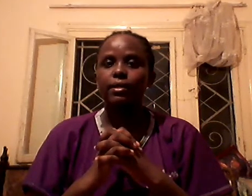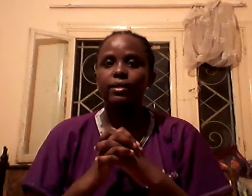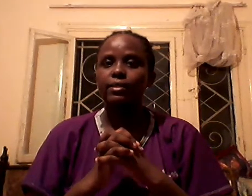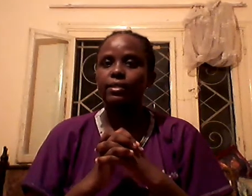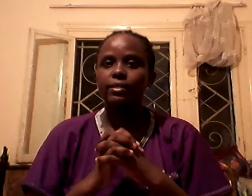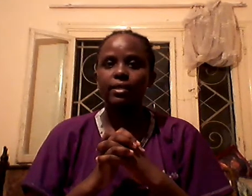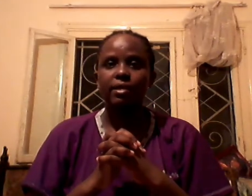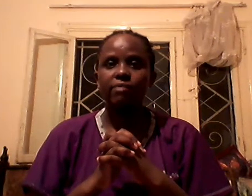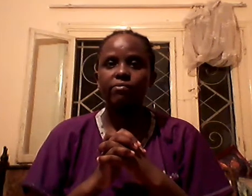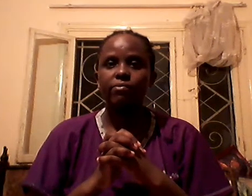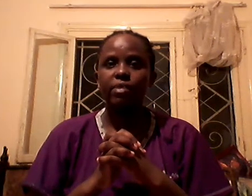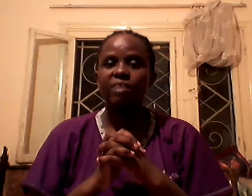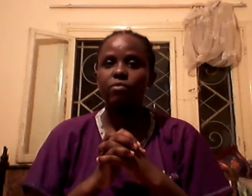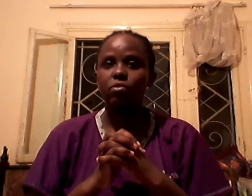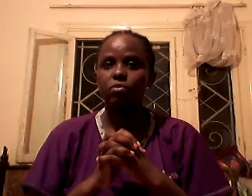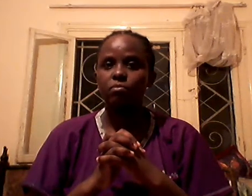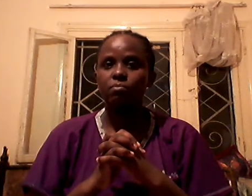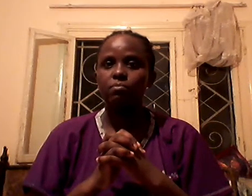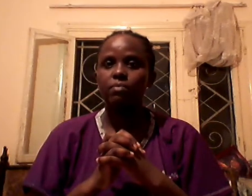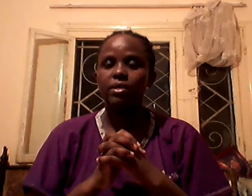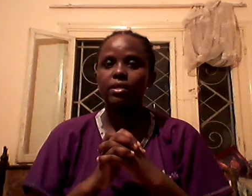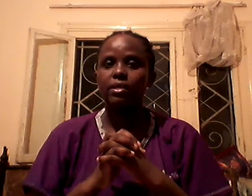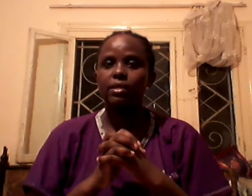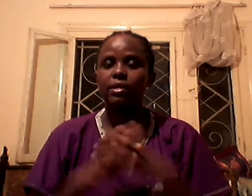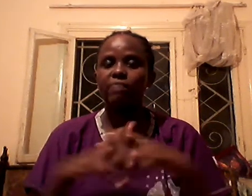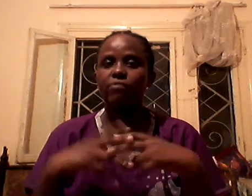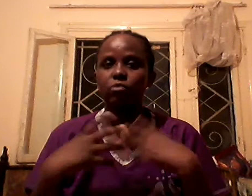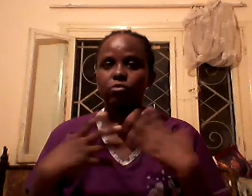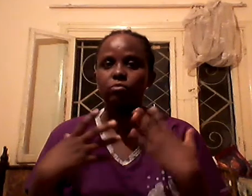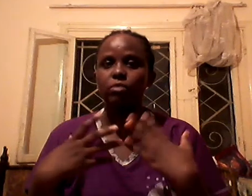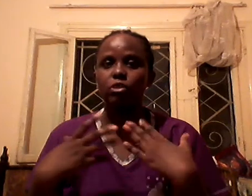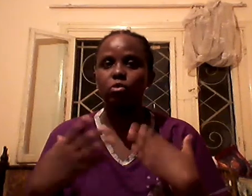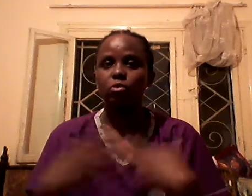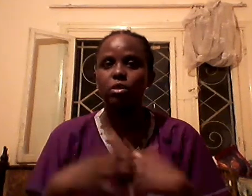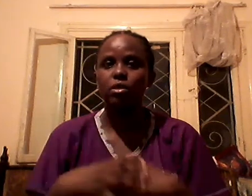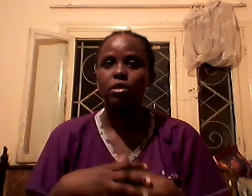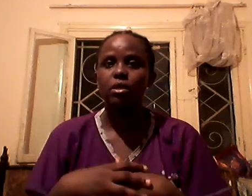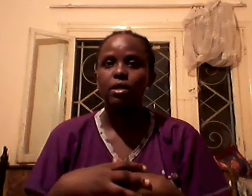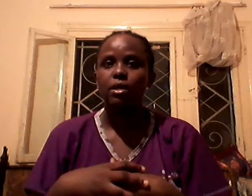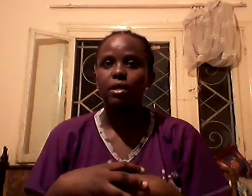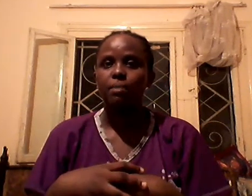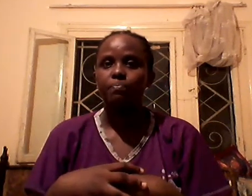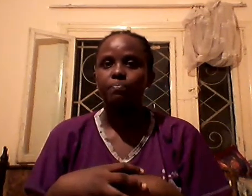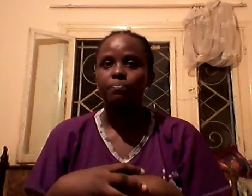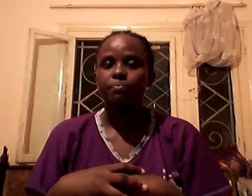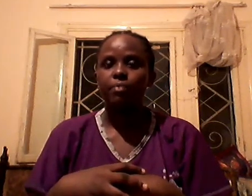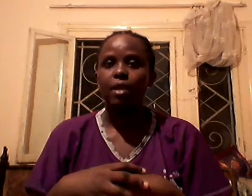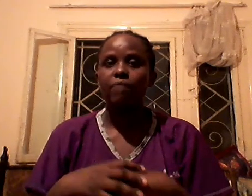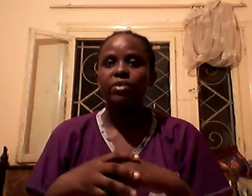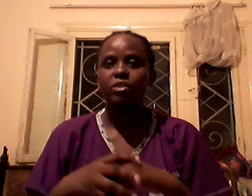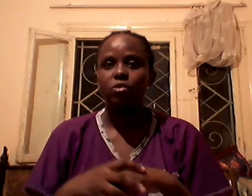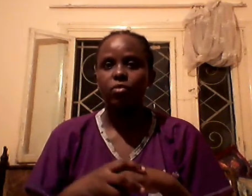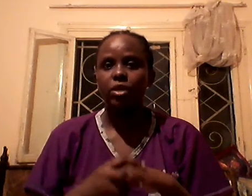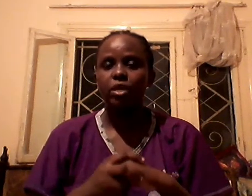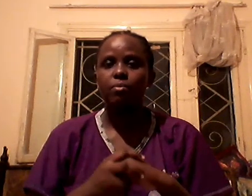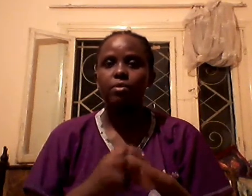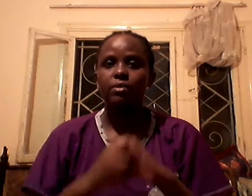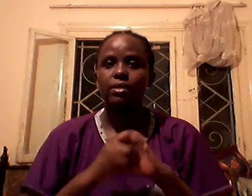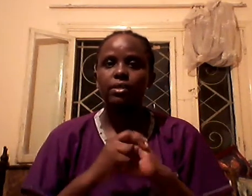didn't have a volume at all. I'm very sorry about that.